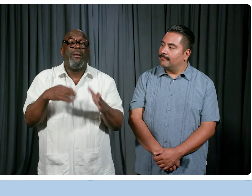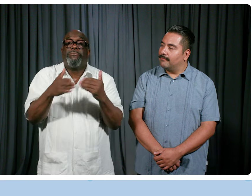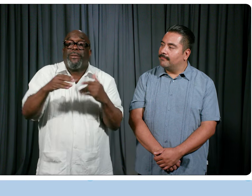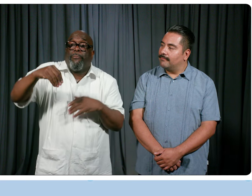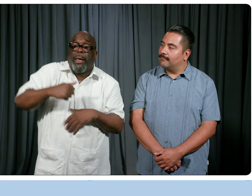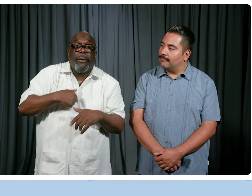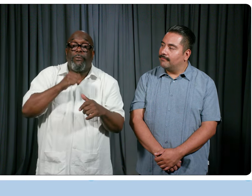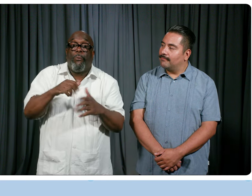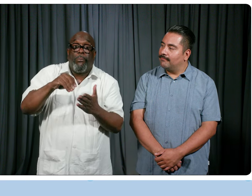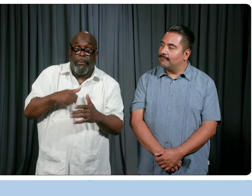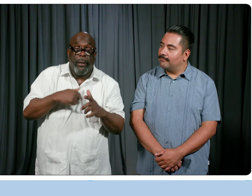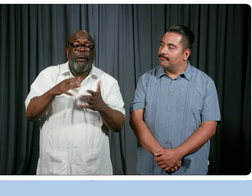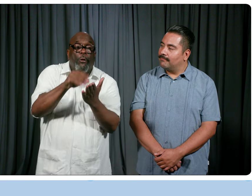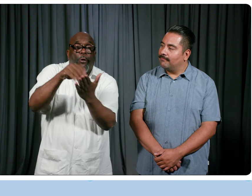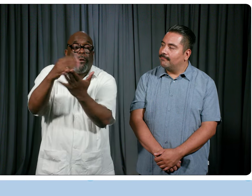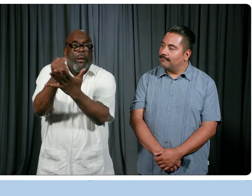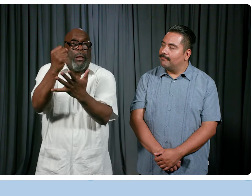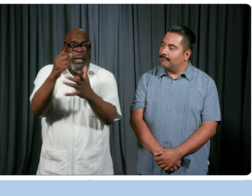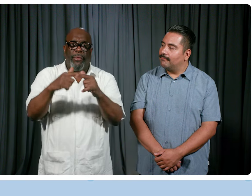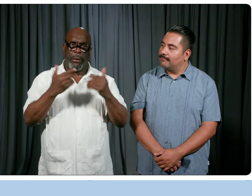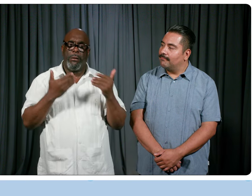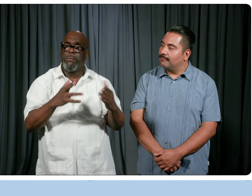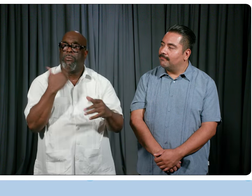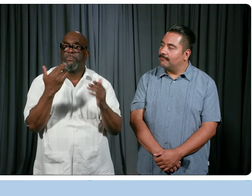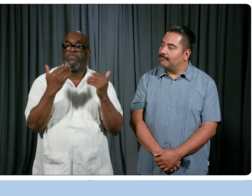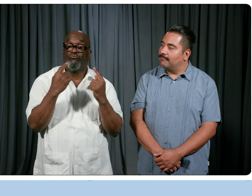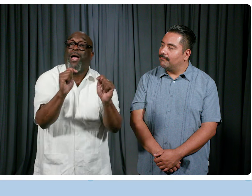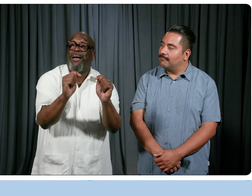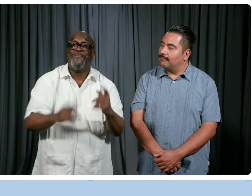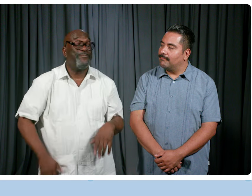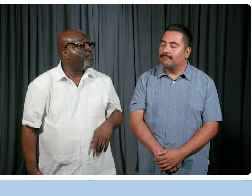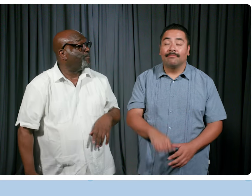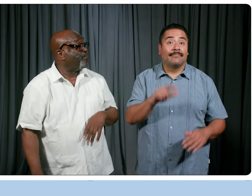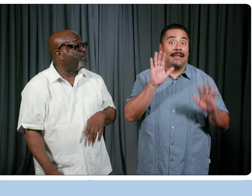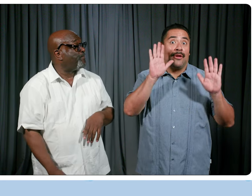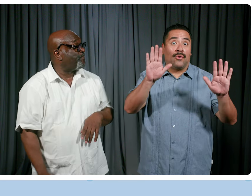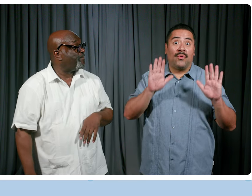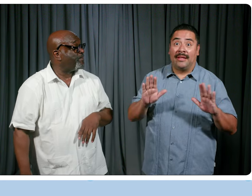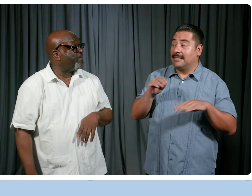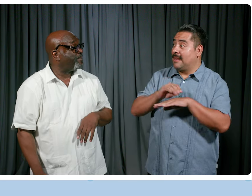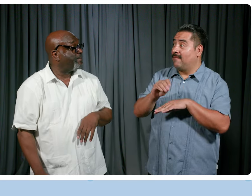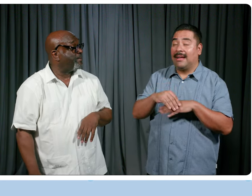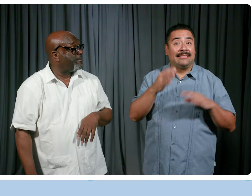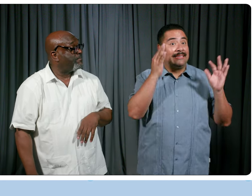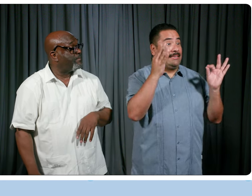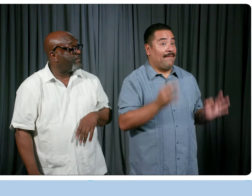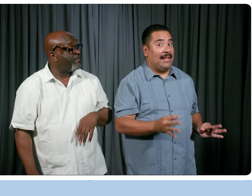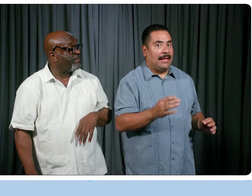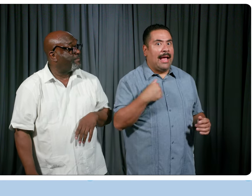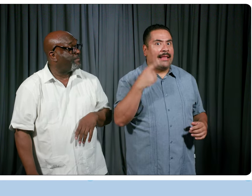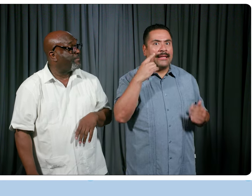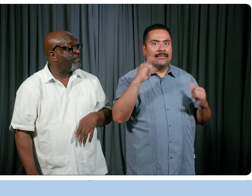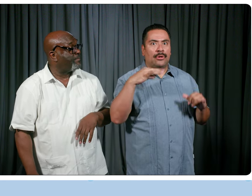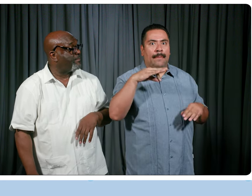not paid. And then, you know, take a chance. Just take a chance and put yourself out there. Yeah, that's great advice. Yeah, definitely. I think I